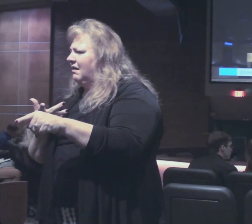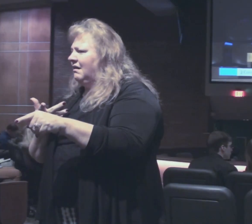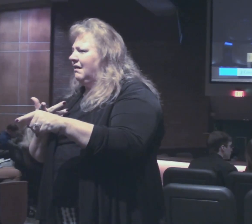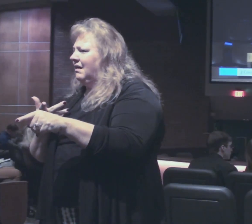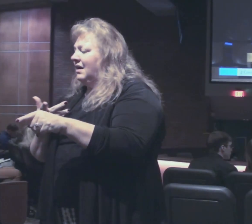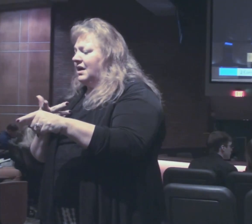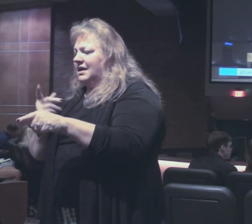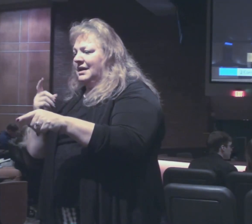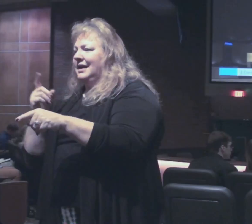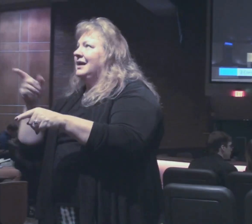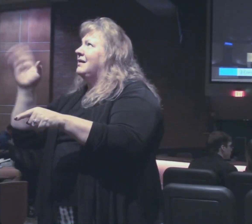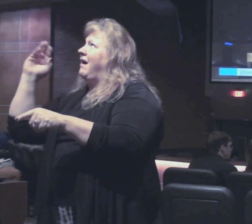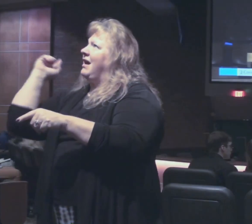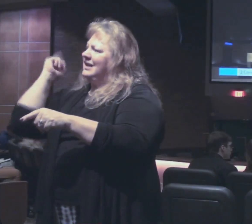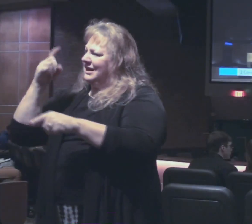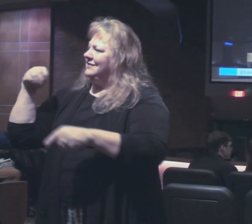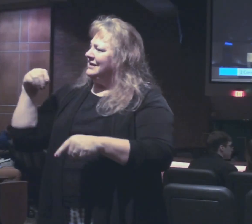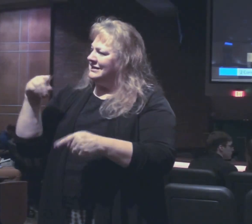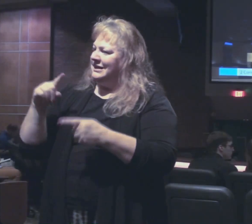buys seed to the sower